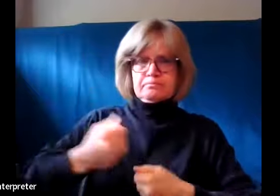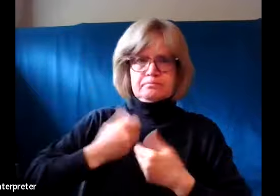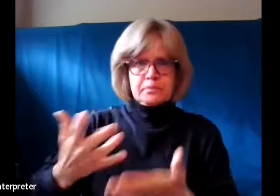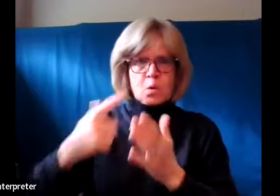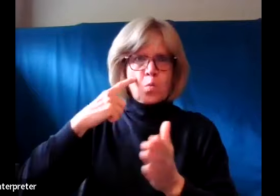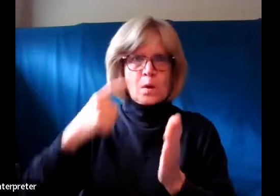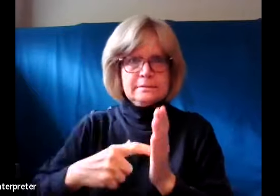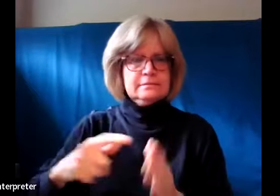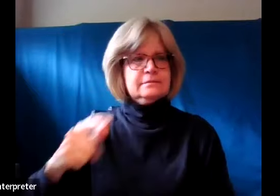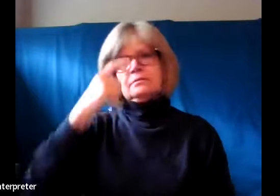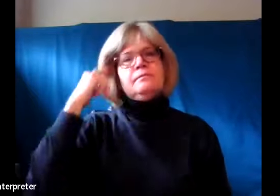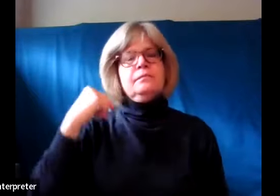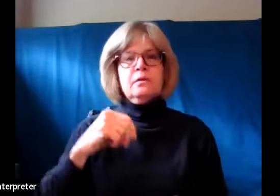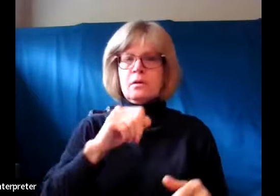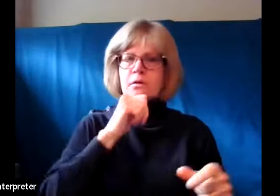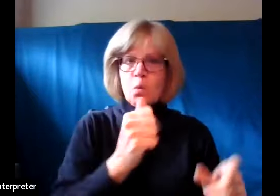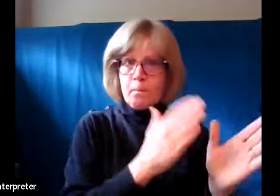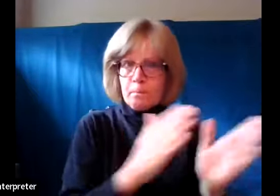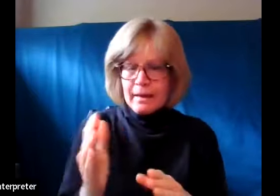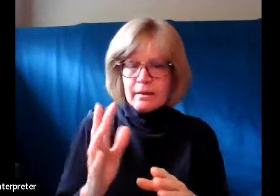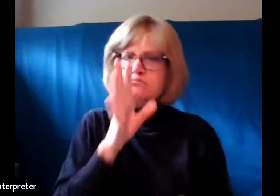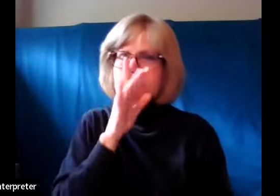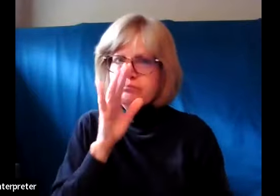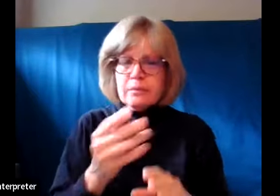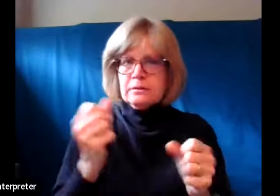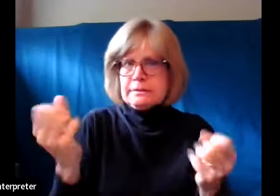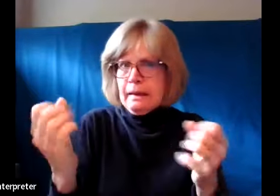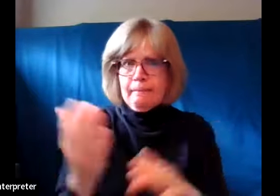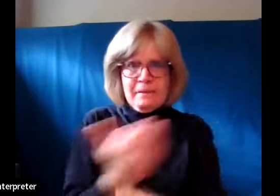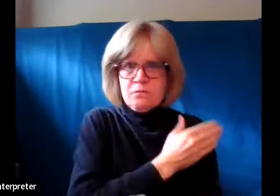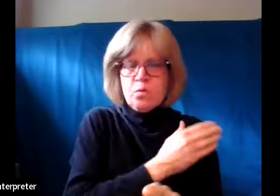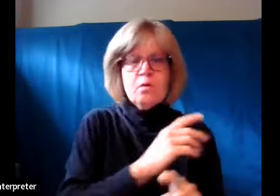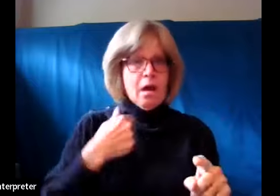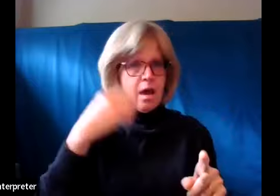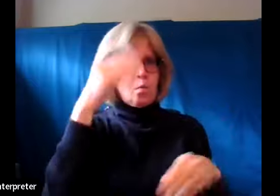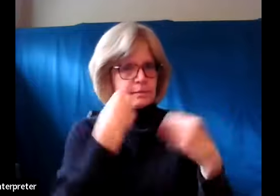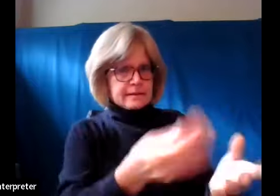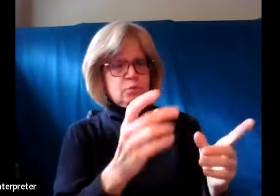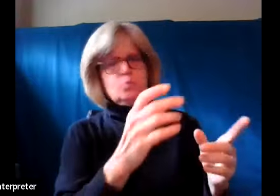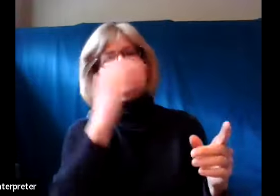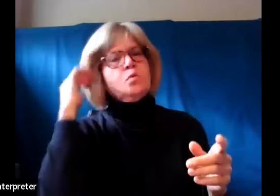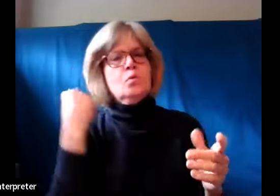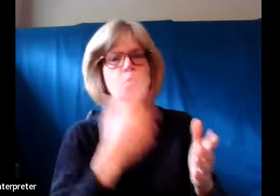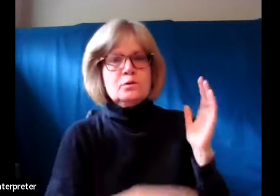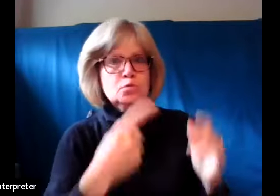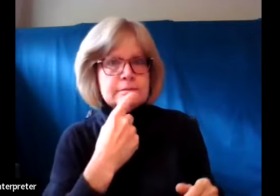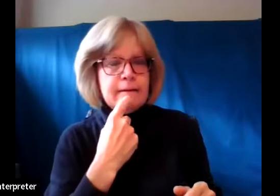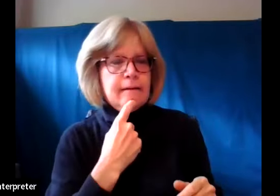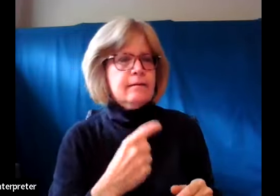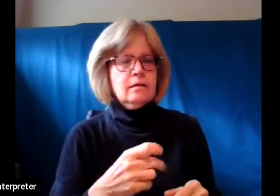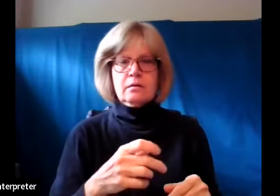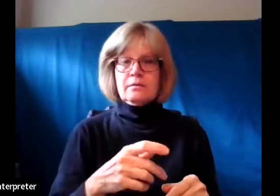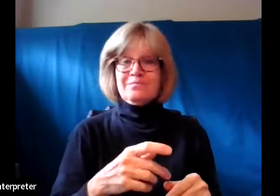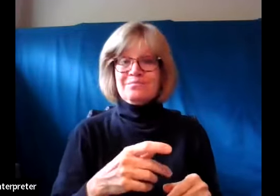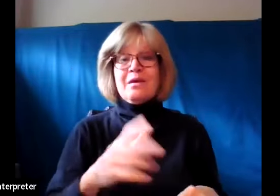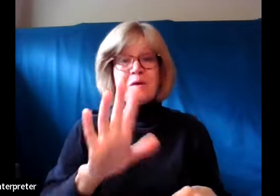wisdom that none of your opponents will be able to withstand or contradict. You will be betrayed even by parents and brothers, by